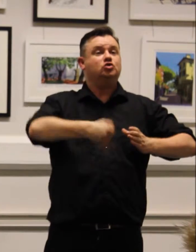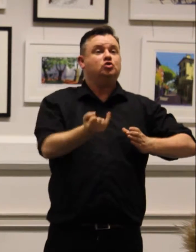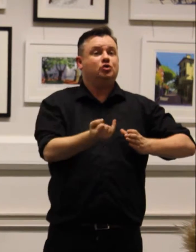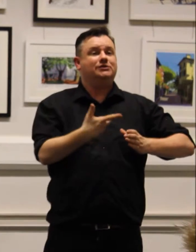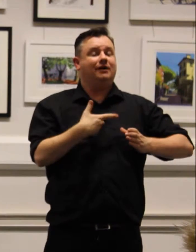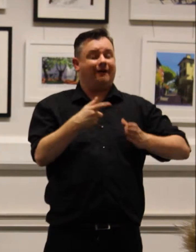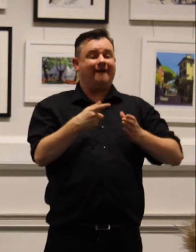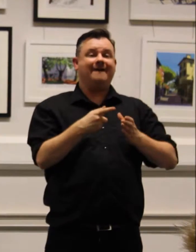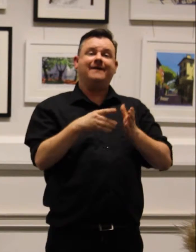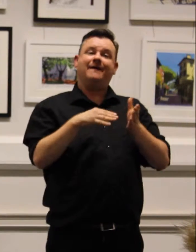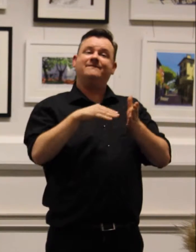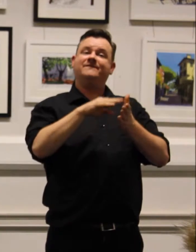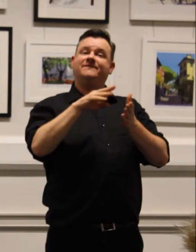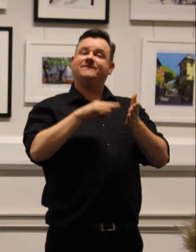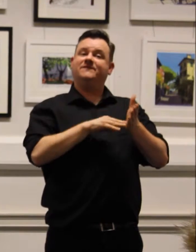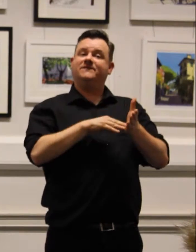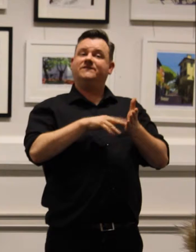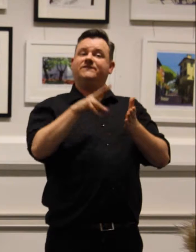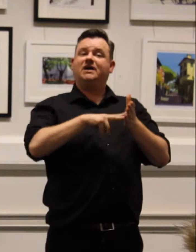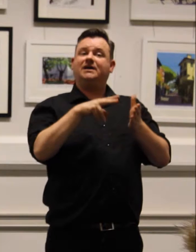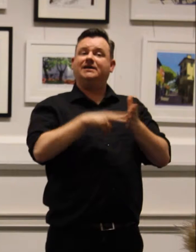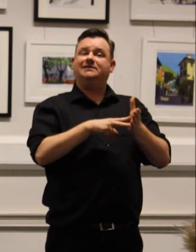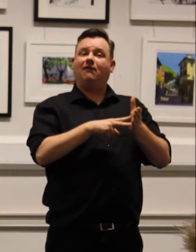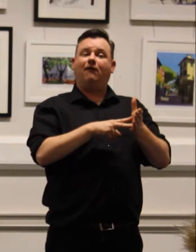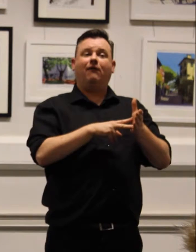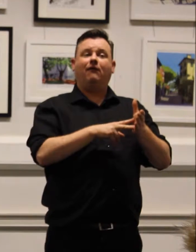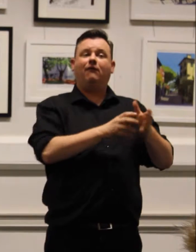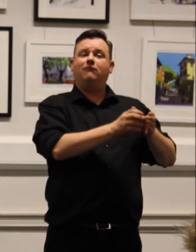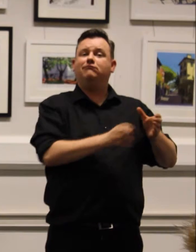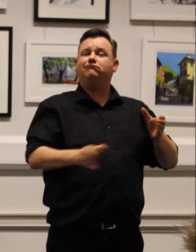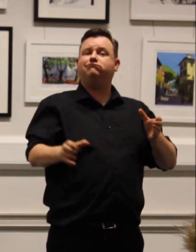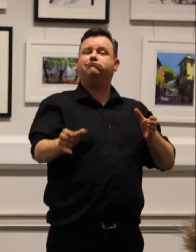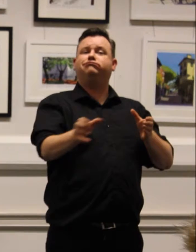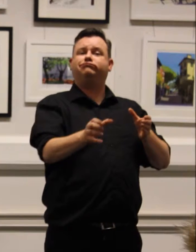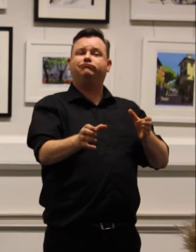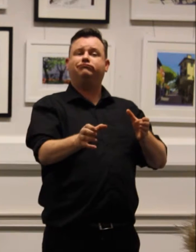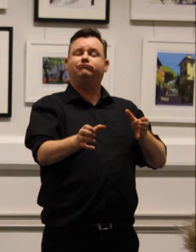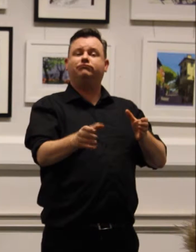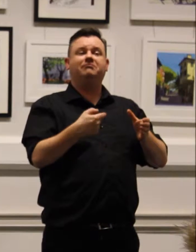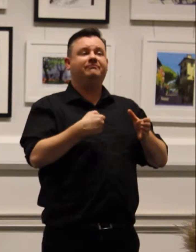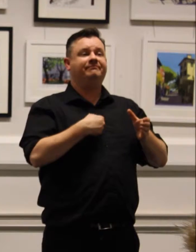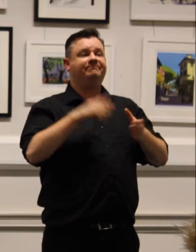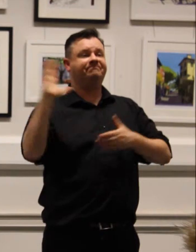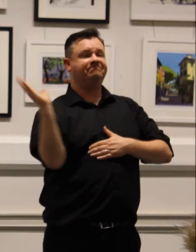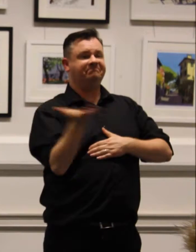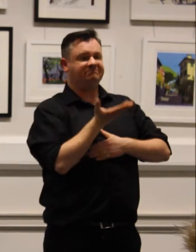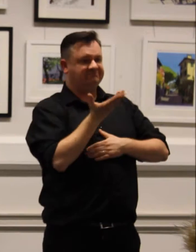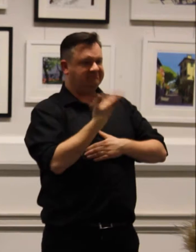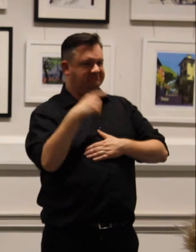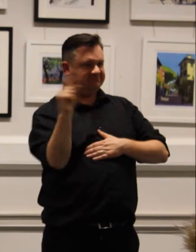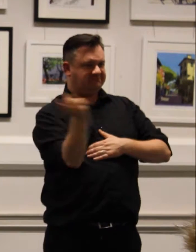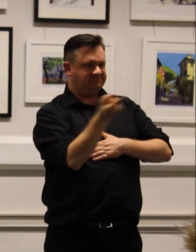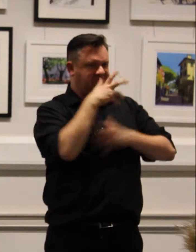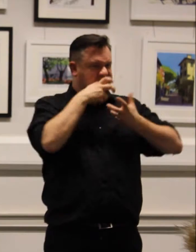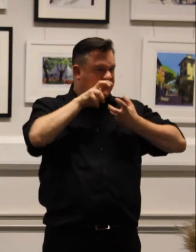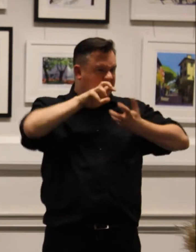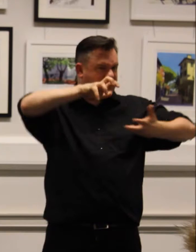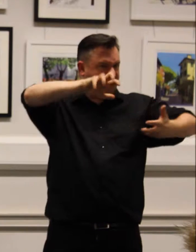happily around the bar. Her wafer speaks to us in Taiga. She brings us two blind